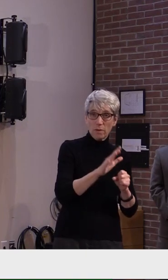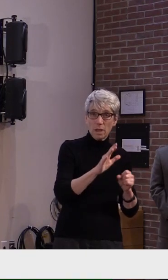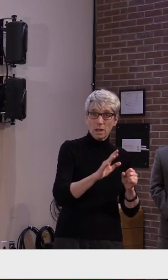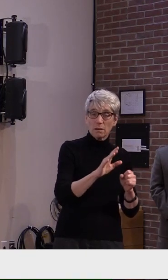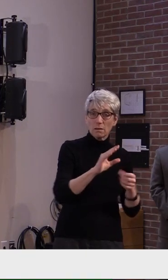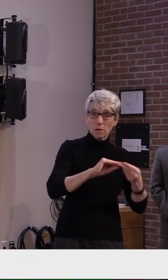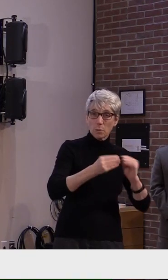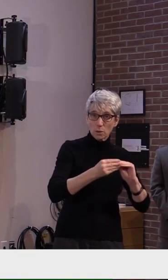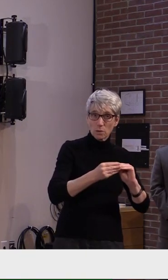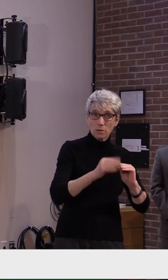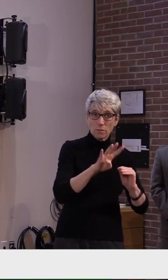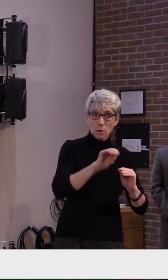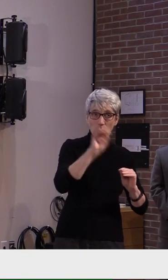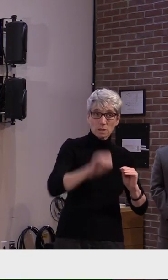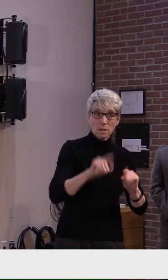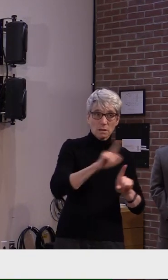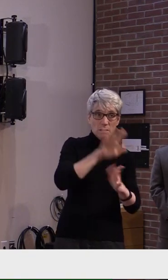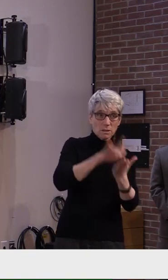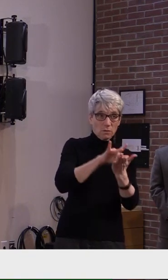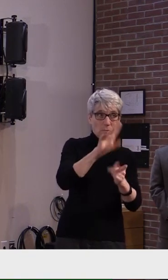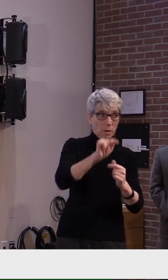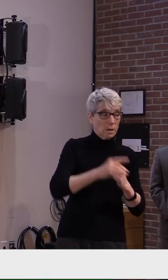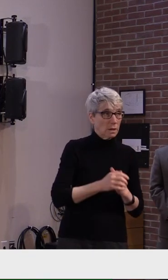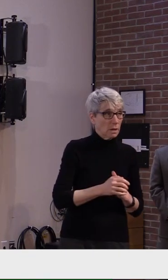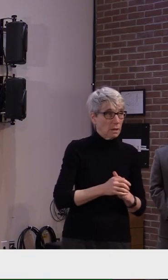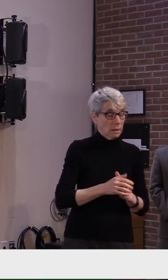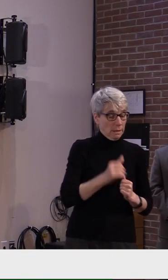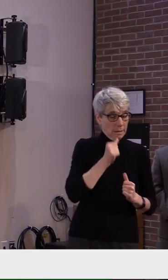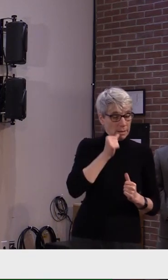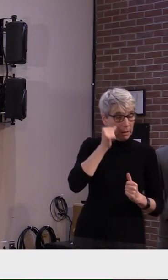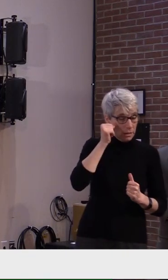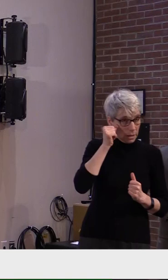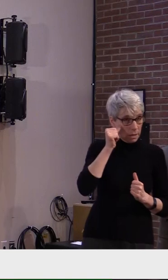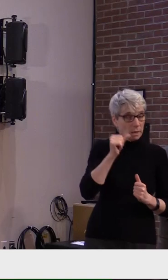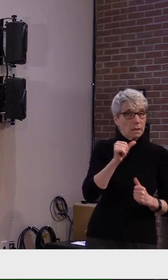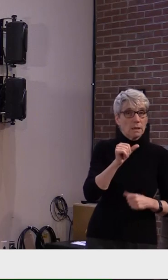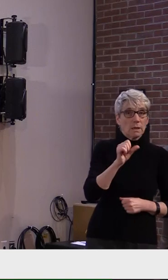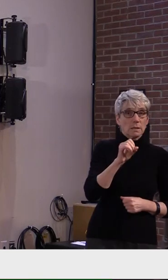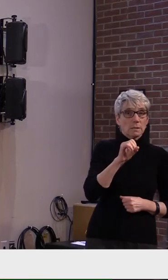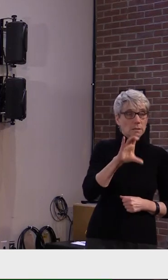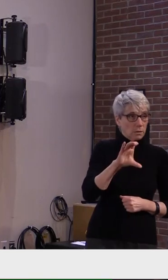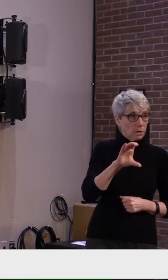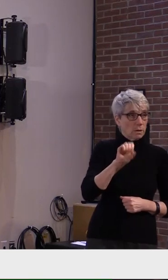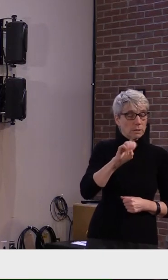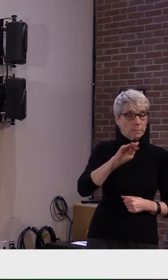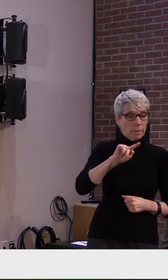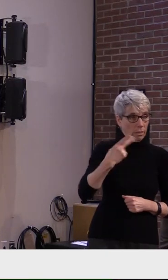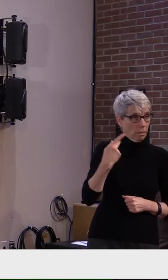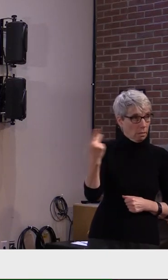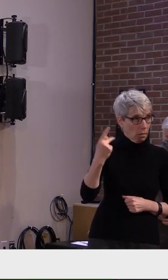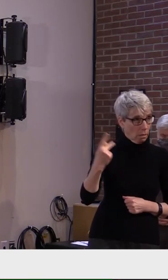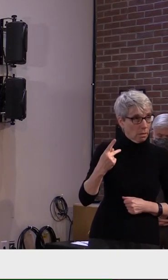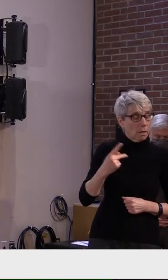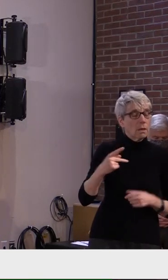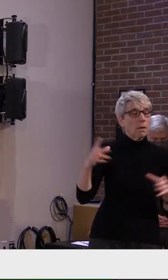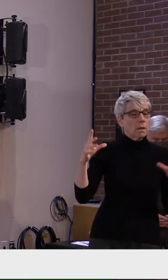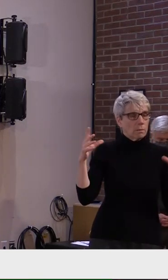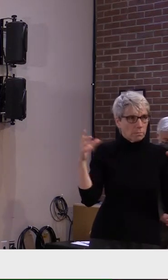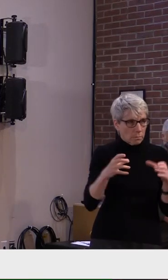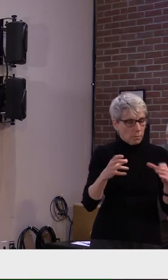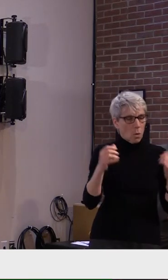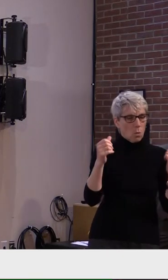The secretary and I met and are working with town and elected officials in those areas